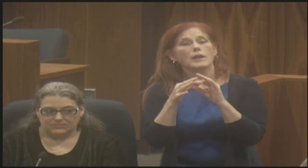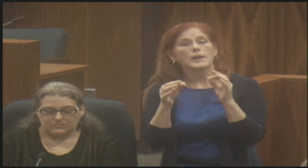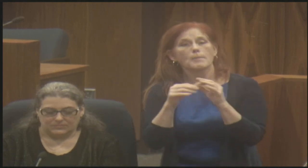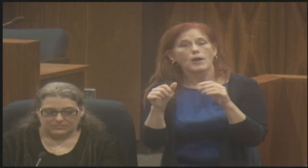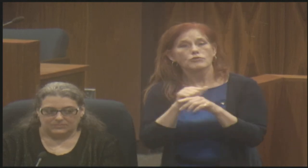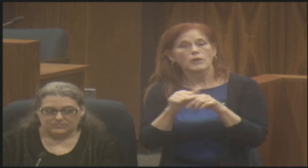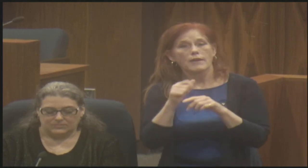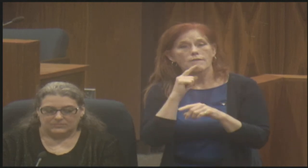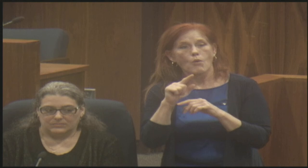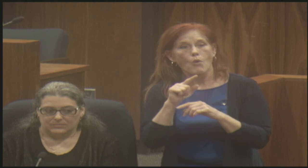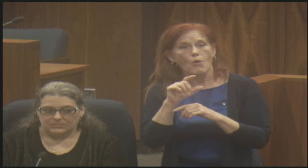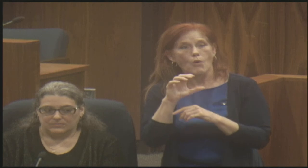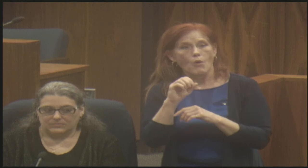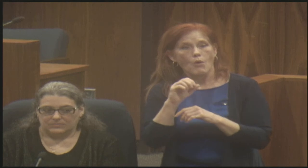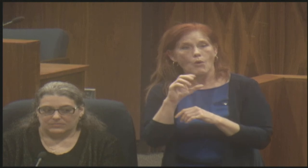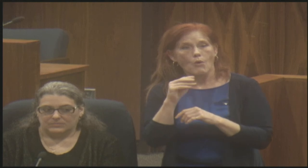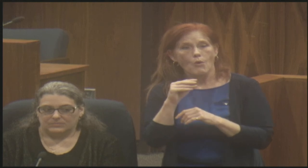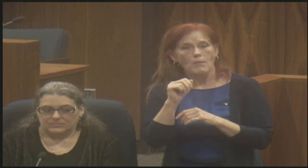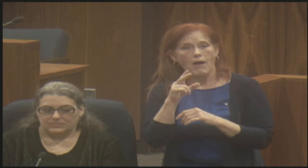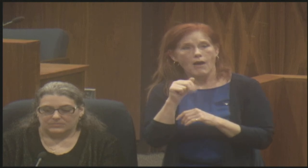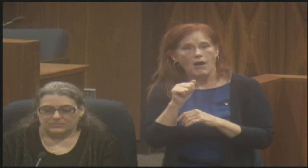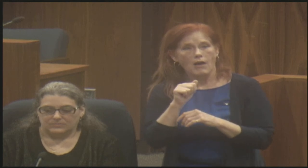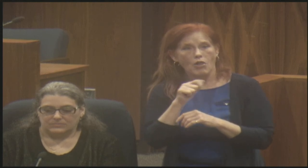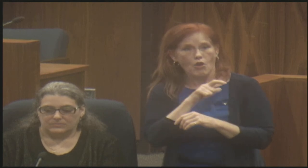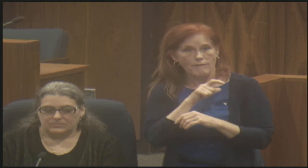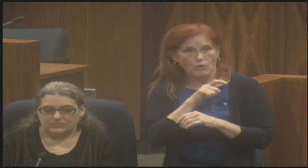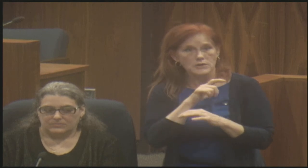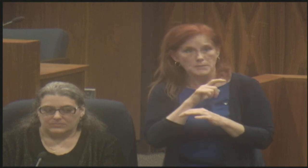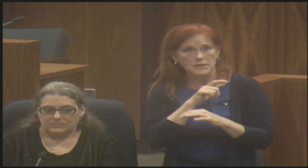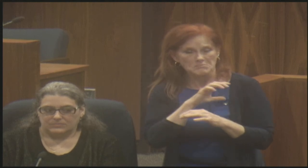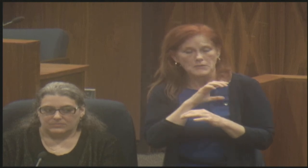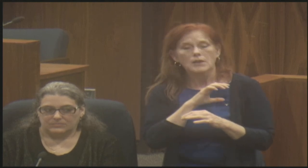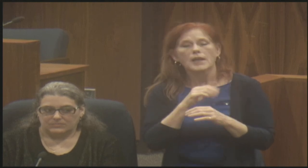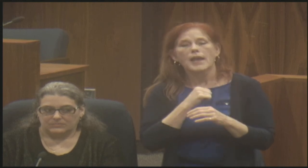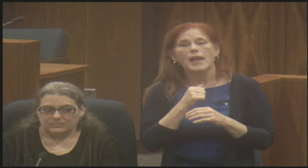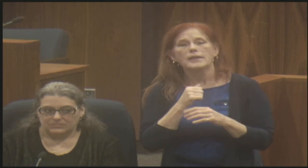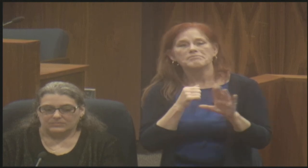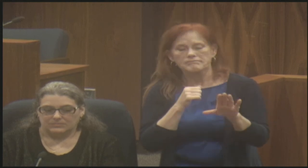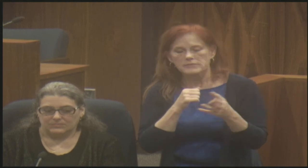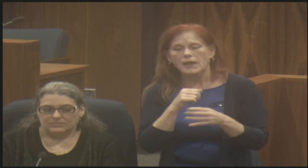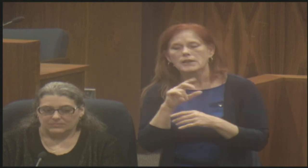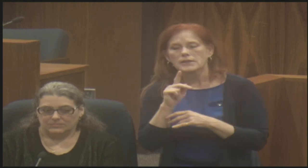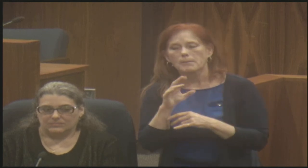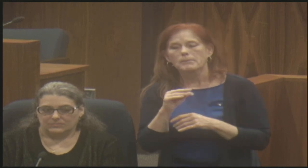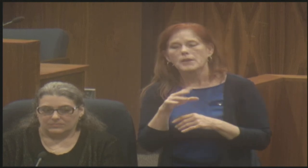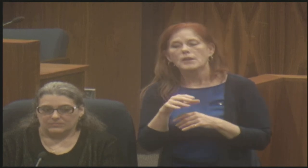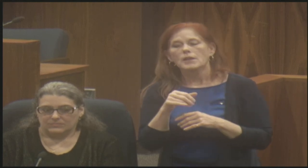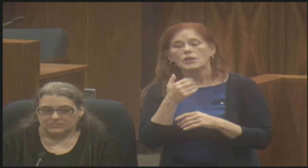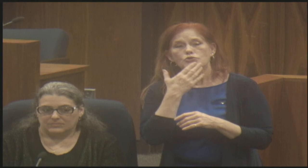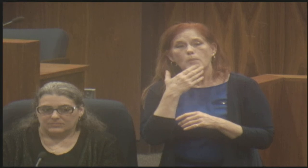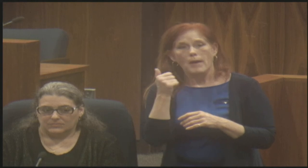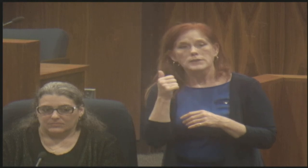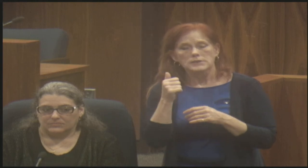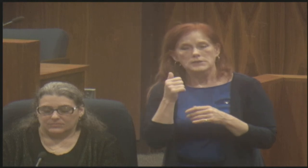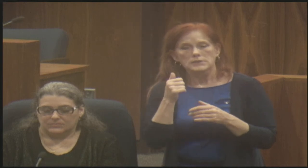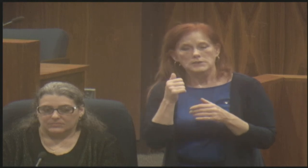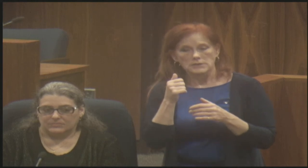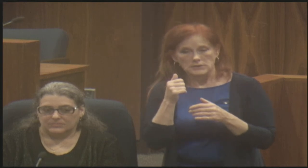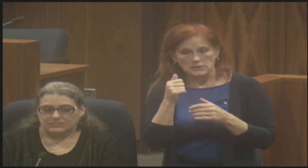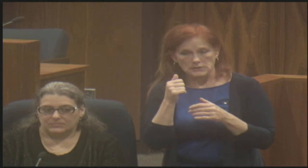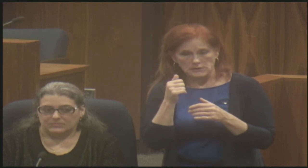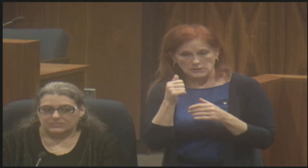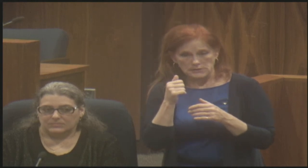department, um, and how to best interact with and communicate. Sorry. Yeah. Kim, um, and communicate with,